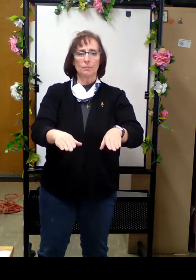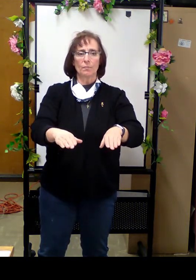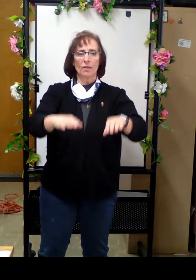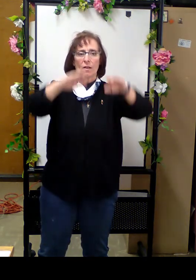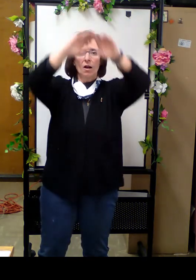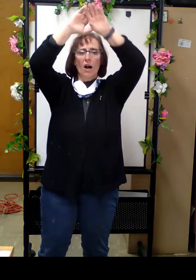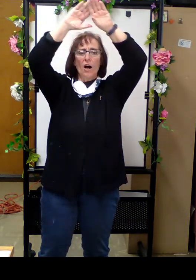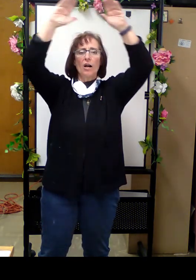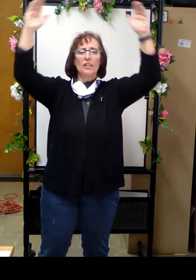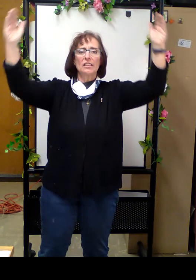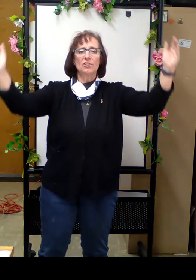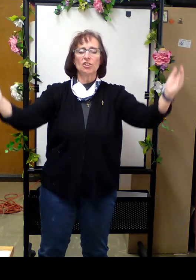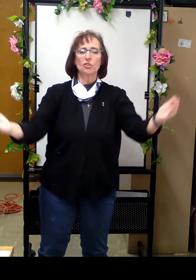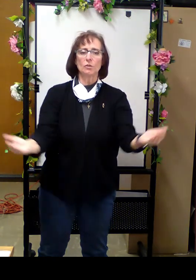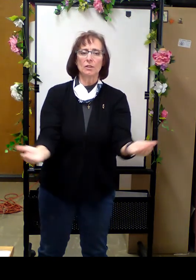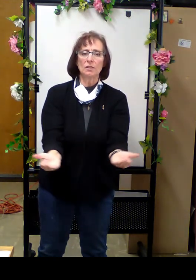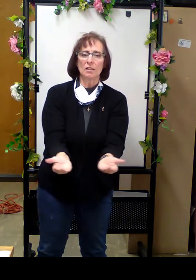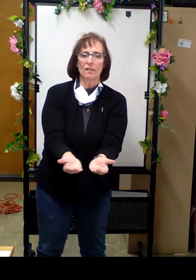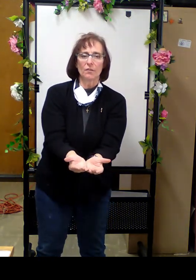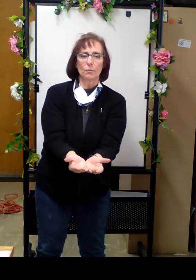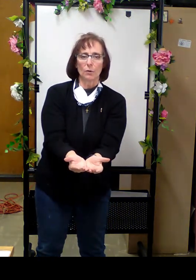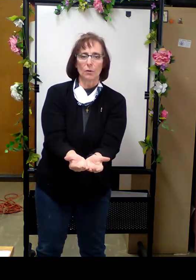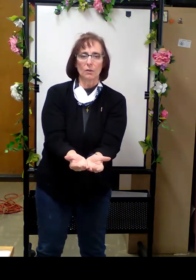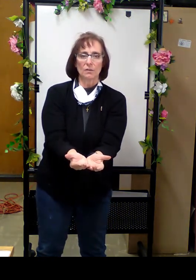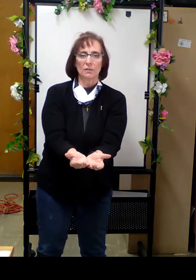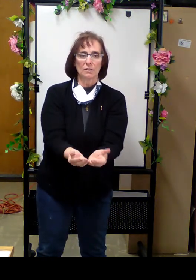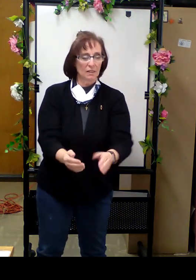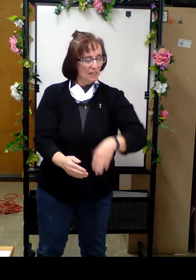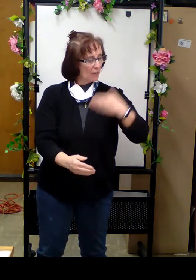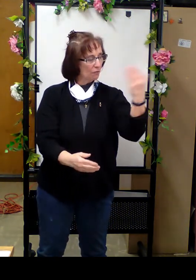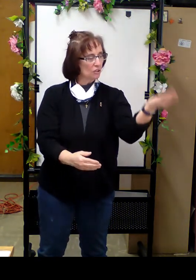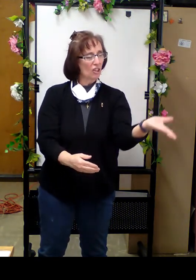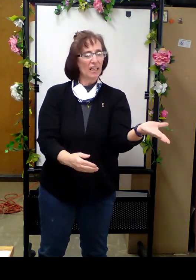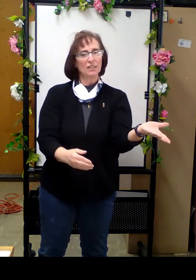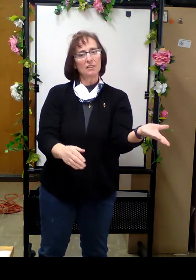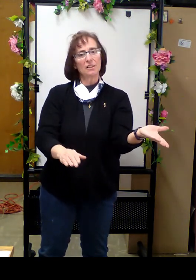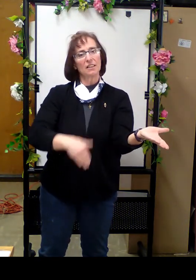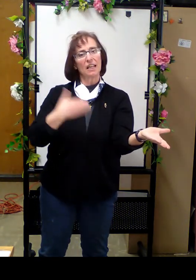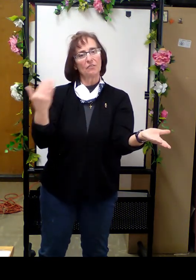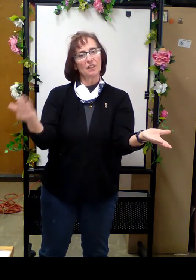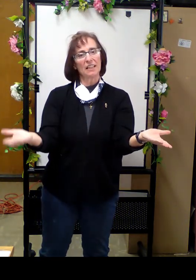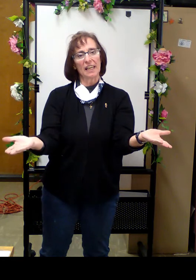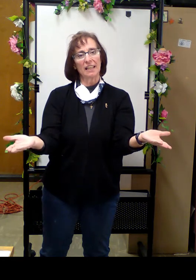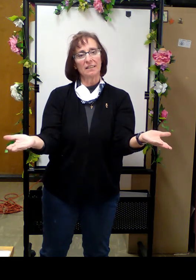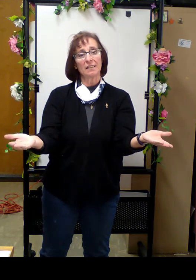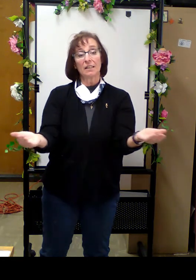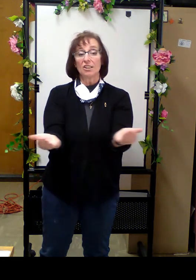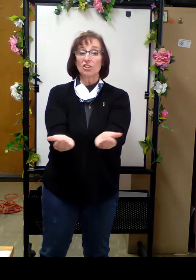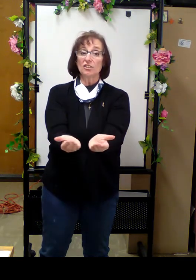all the little children of the world. Every child in every land, Jesus